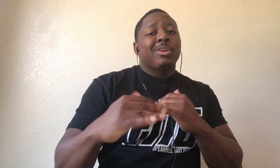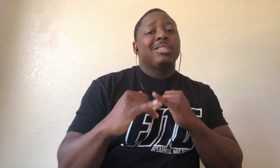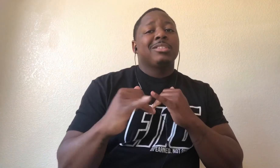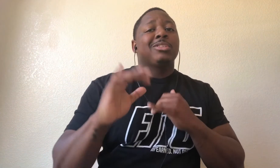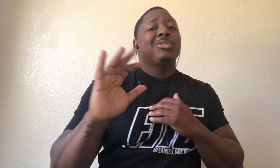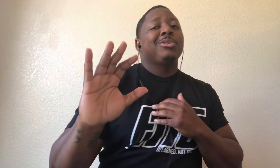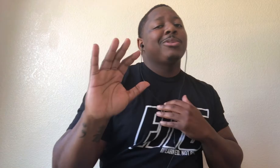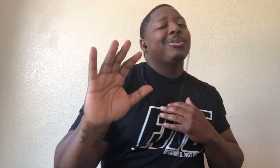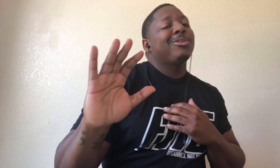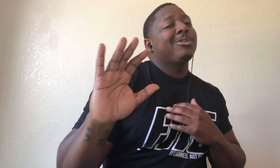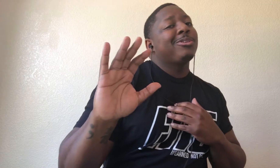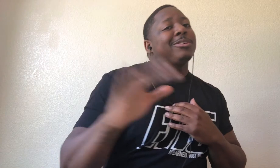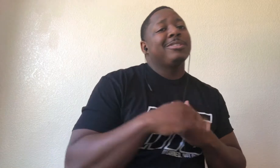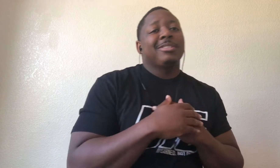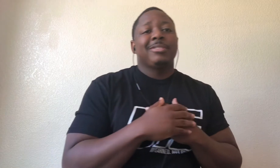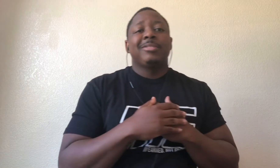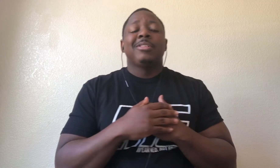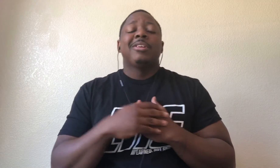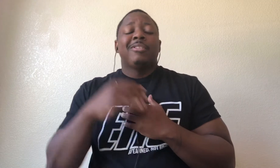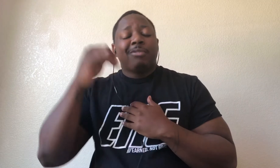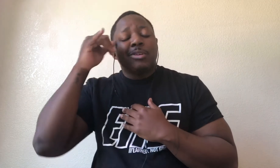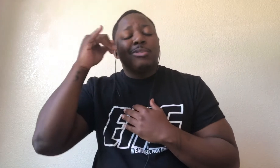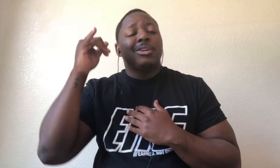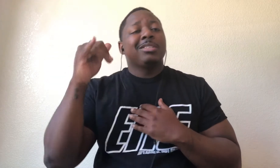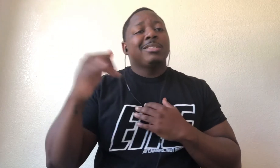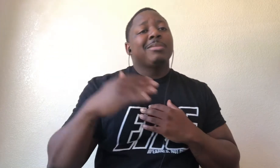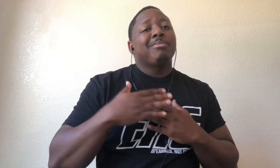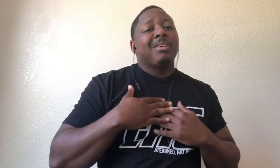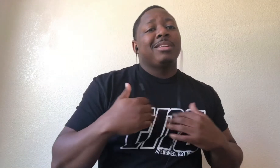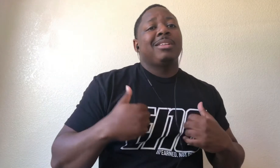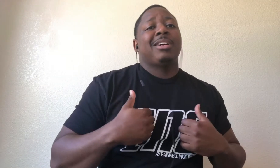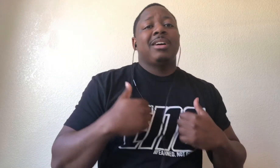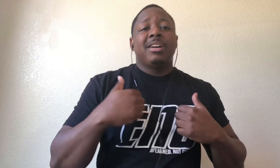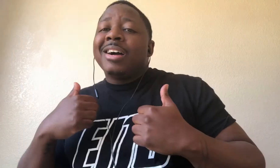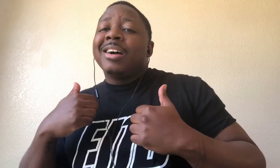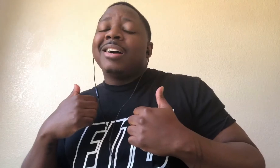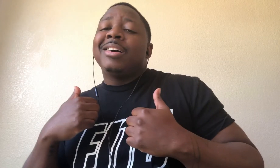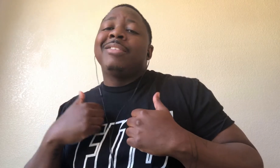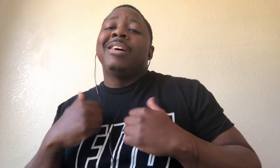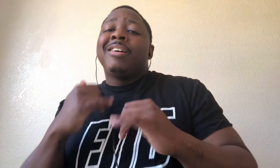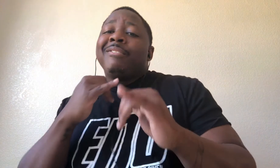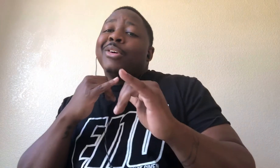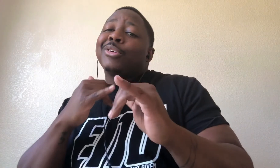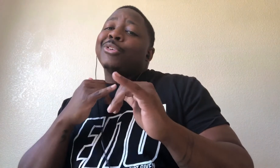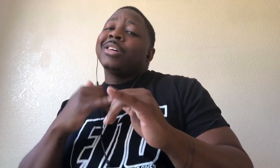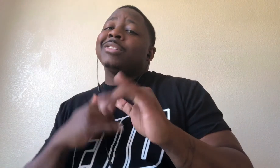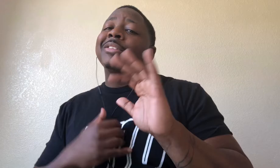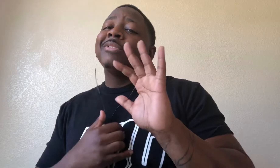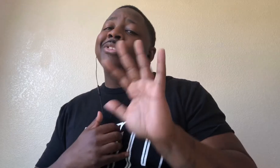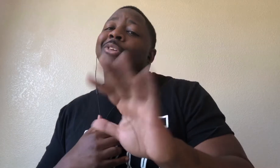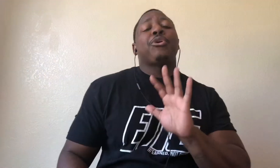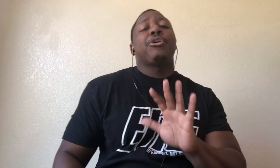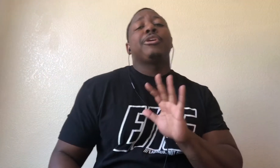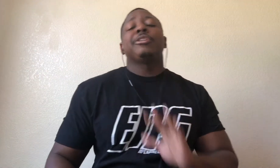the rest of yours For the rest of my life For the rest of yours